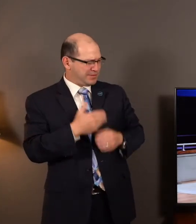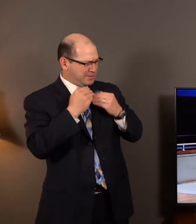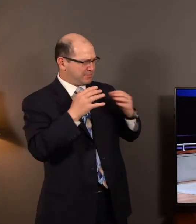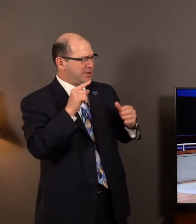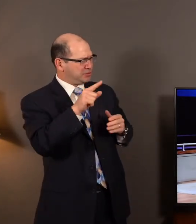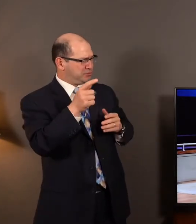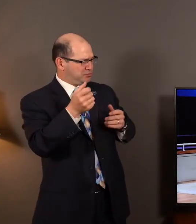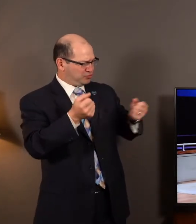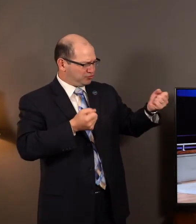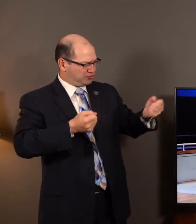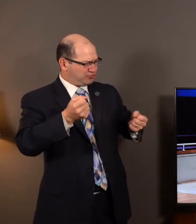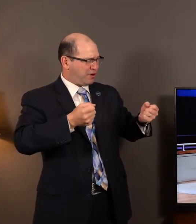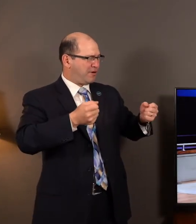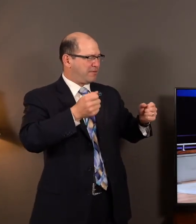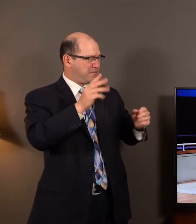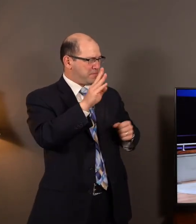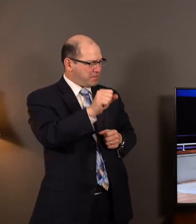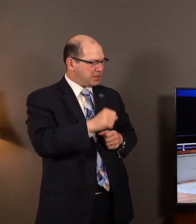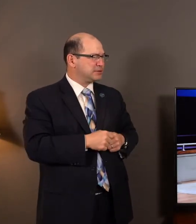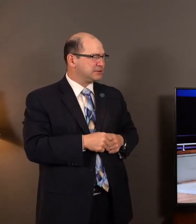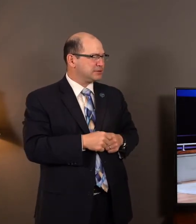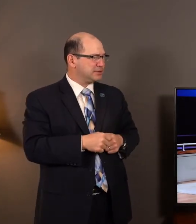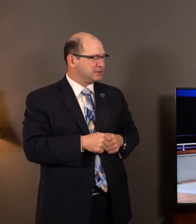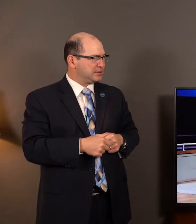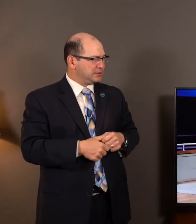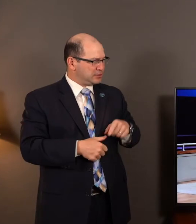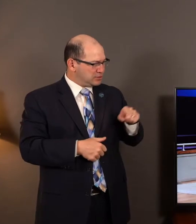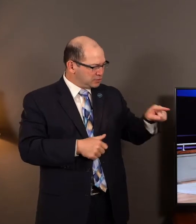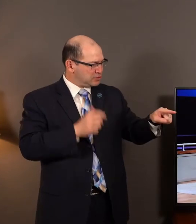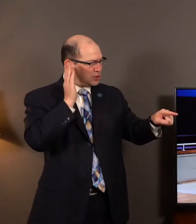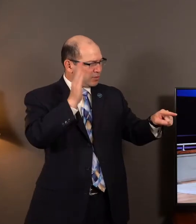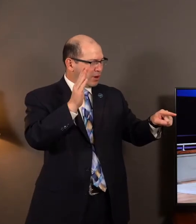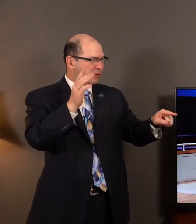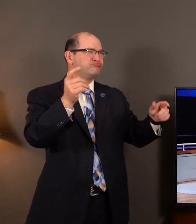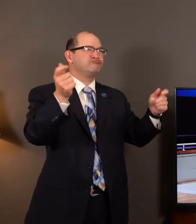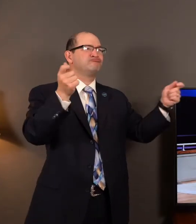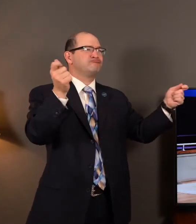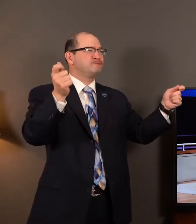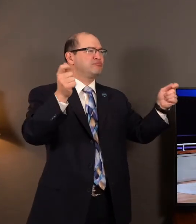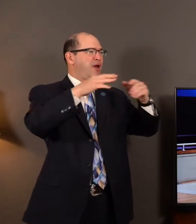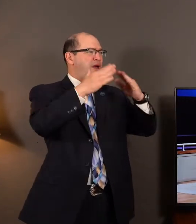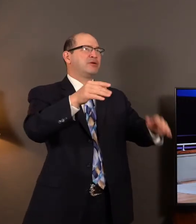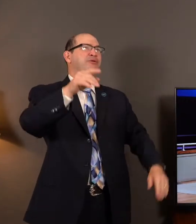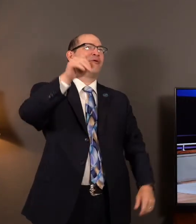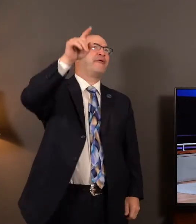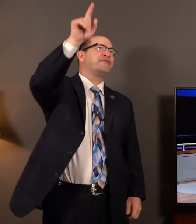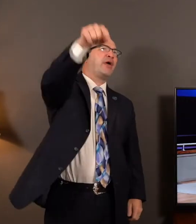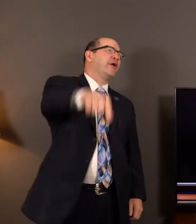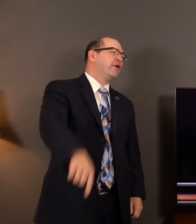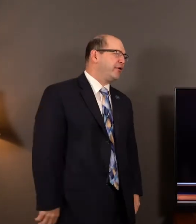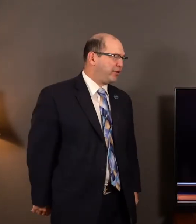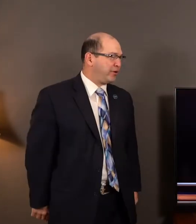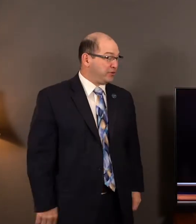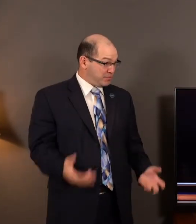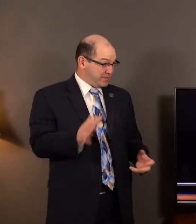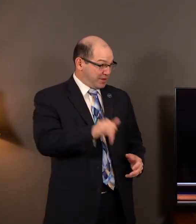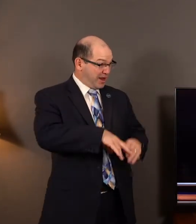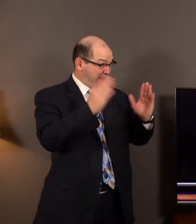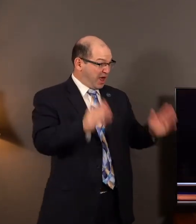for doing that. Peter then informed him that he was in charge of housing, and he said, There's a mansion over there on the hilltop. How does that sound to you? And boy, the bus driver